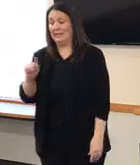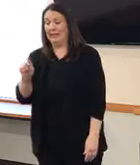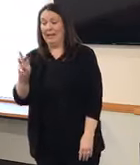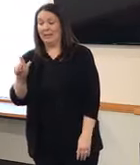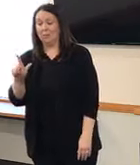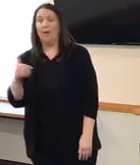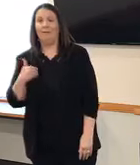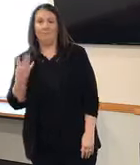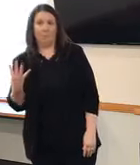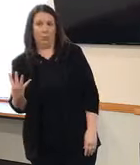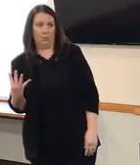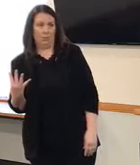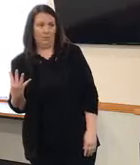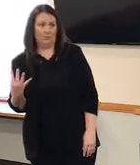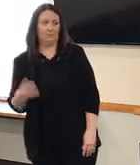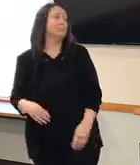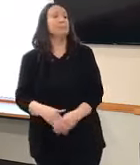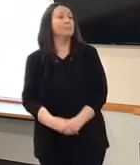also at four.